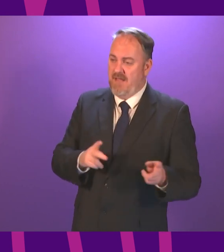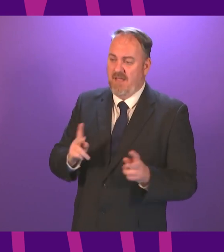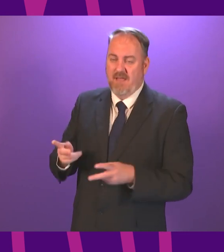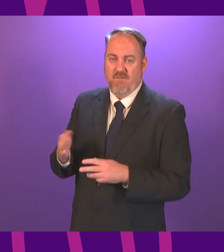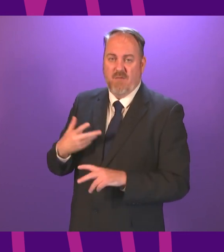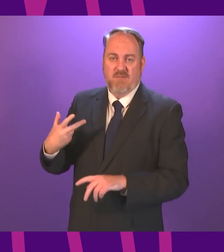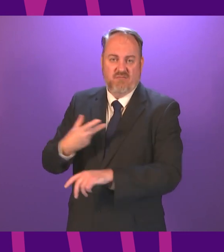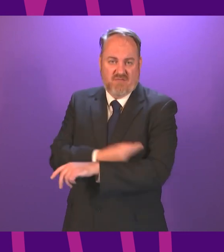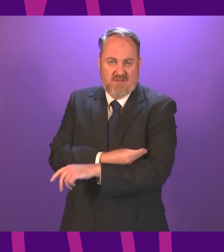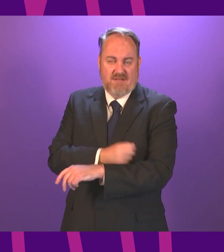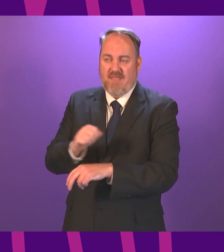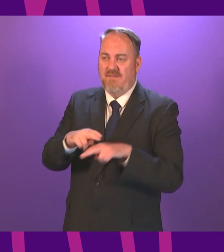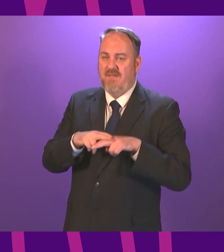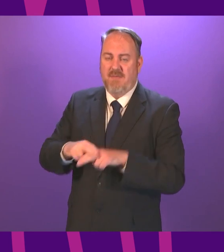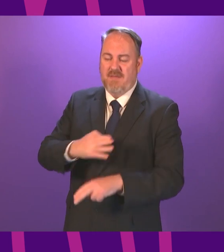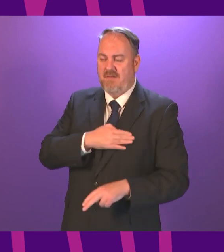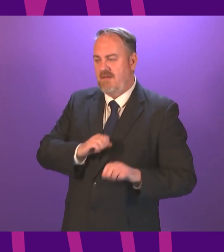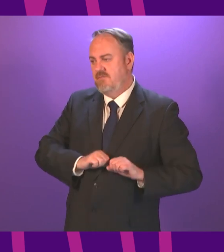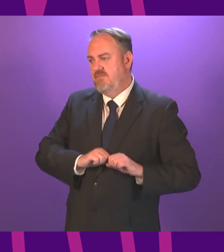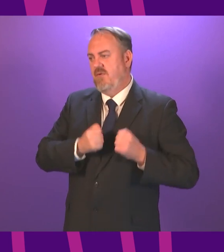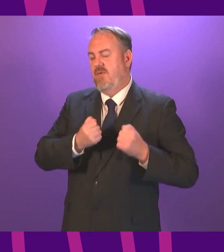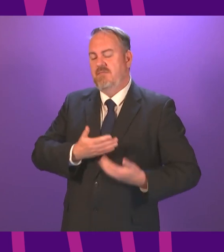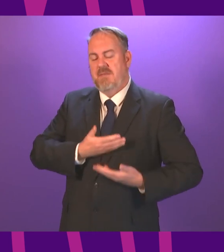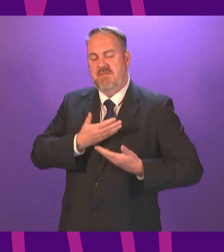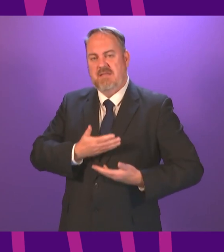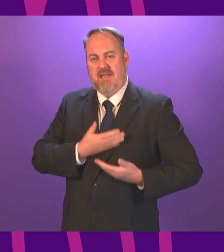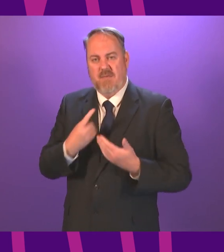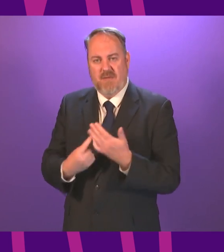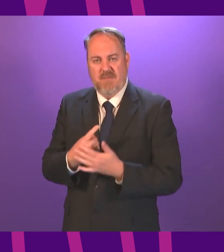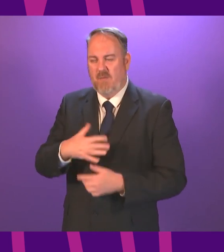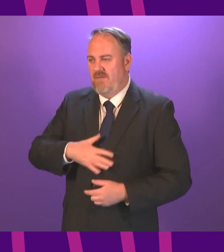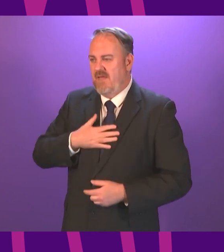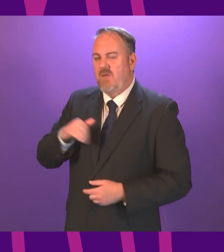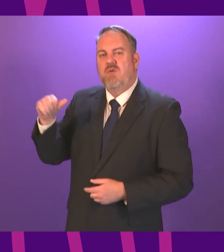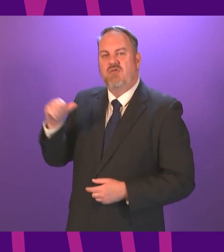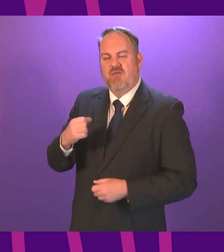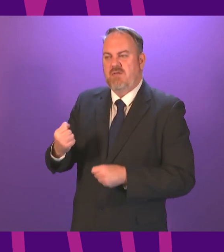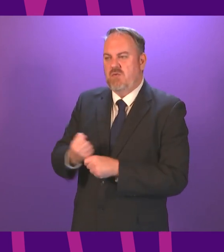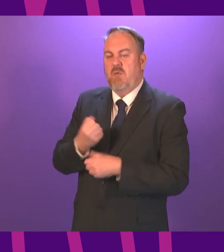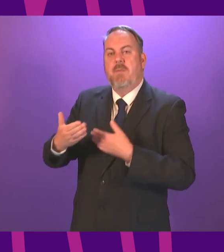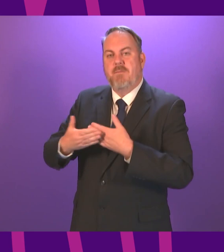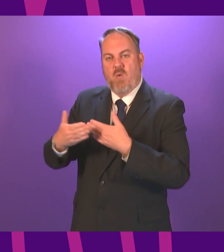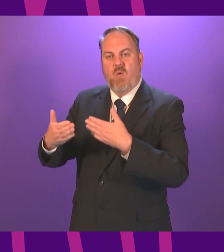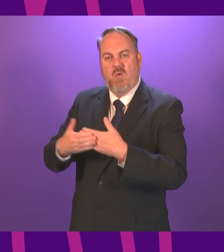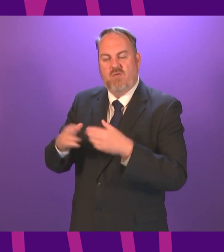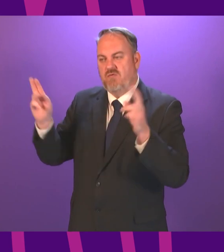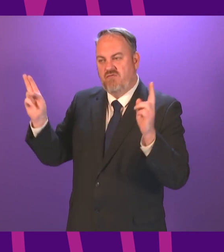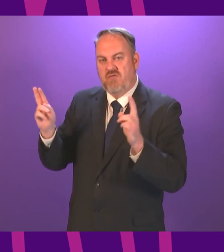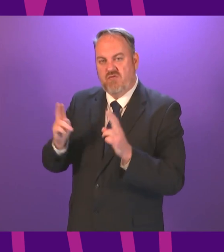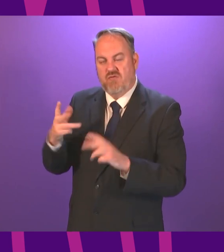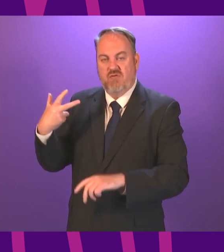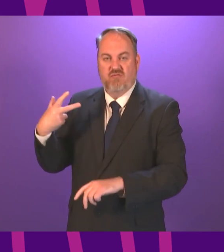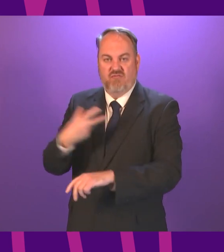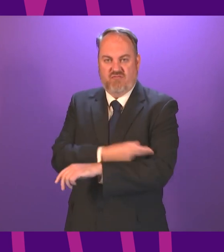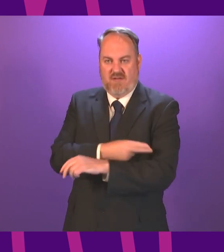wider community although the government finally admitted more could have been done to prevent people losing their lives to drugs we need